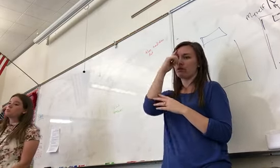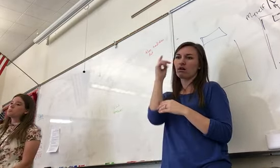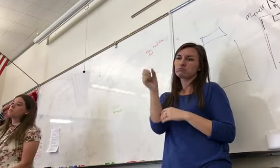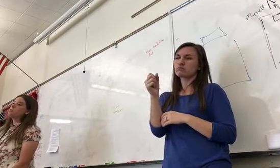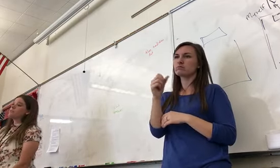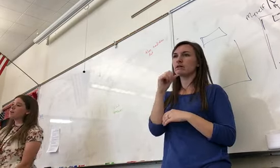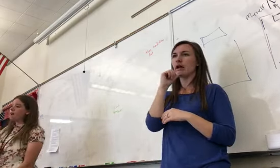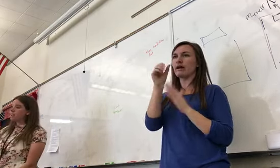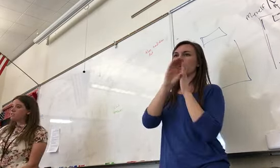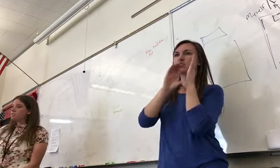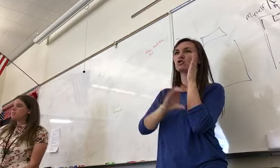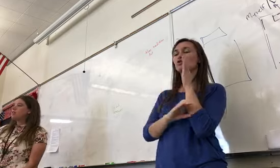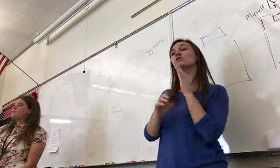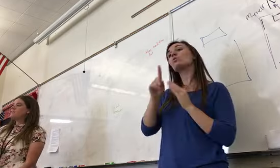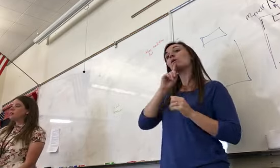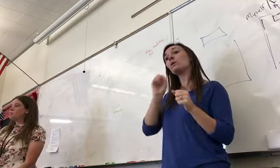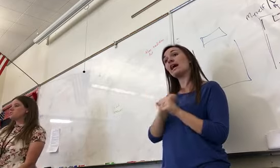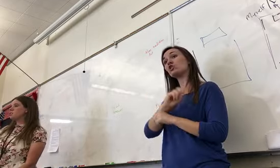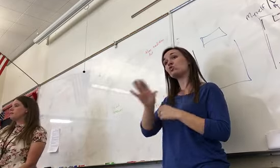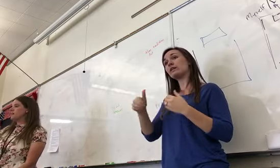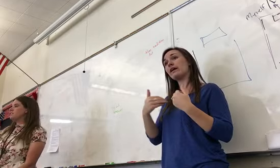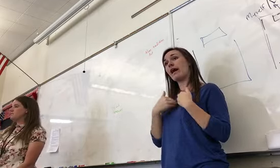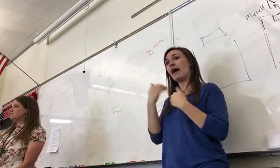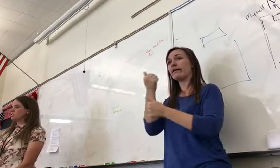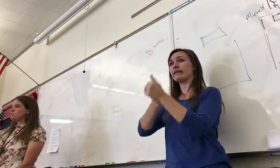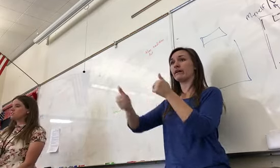actual Supreme Court that matters, then they're able to start making these decisions.